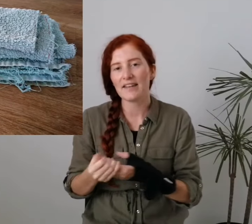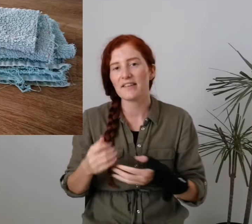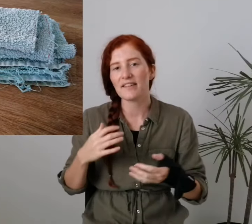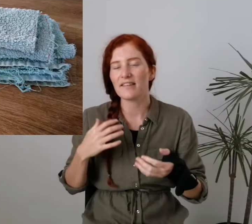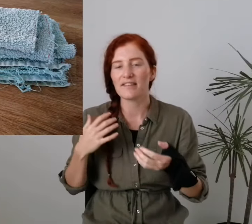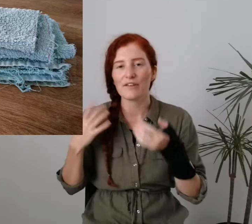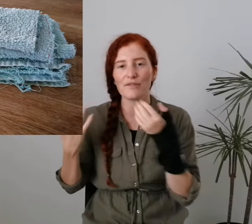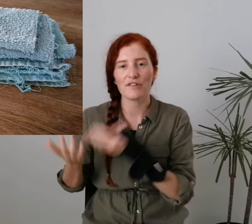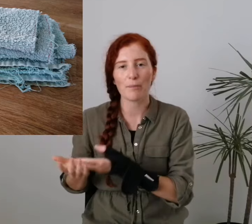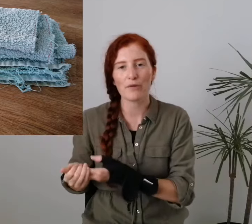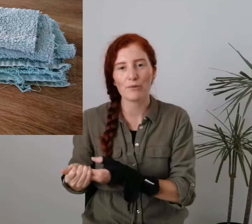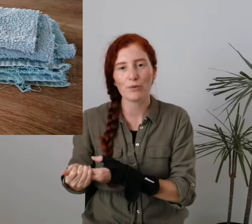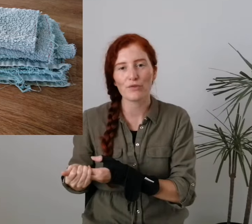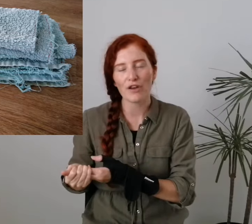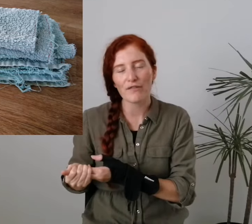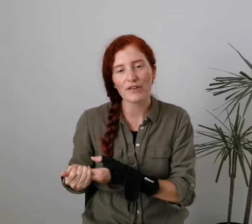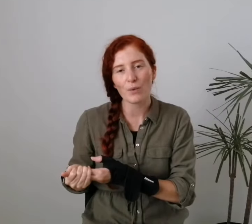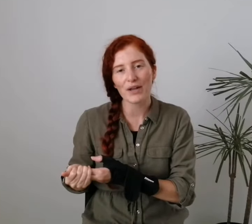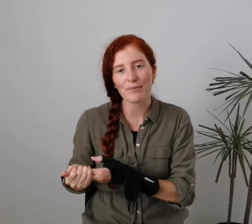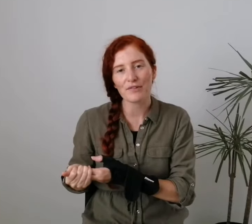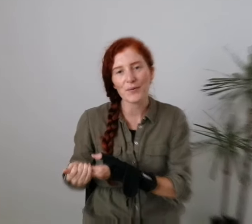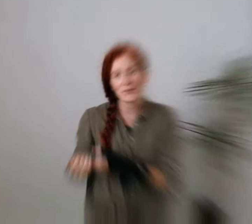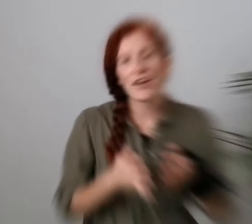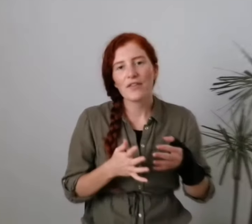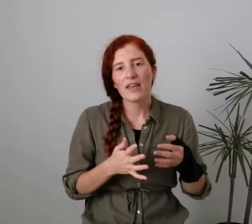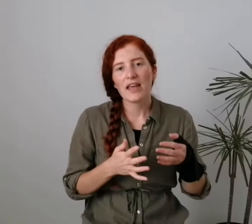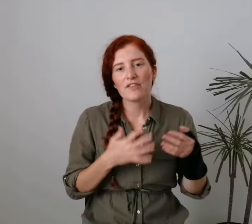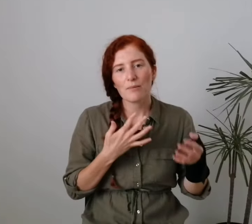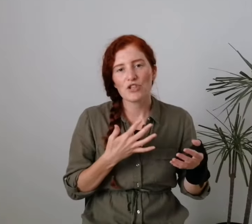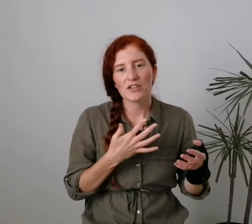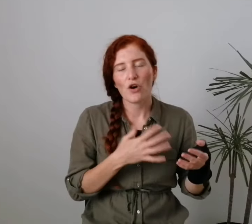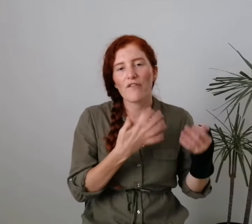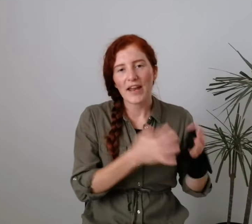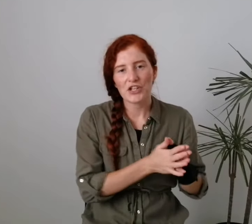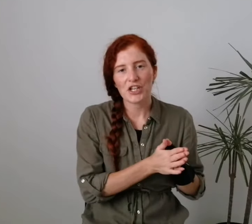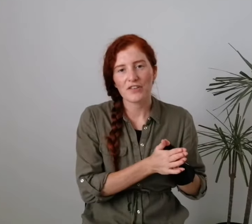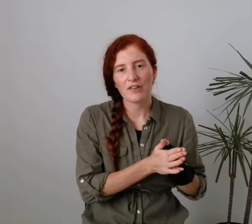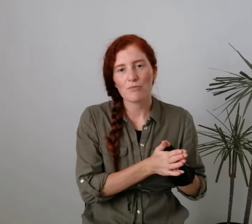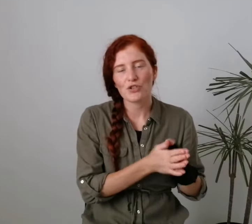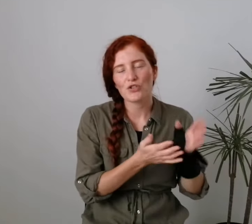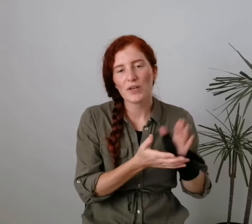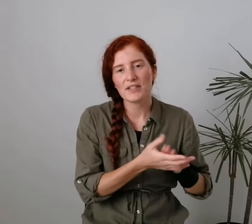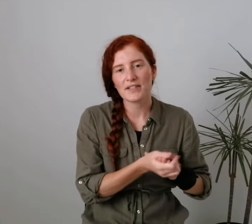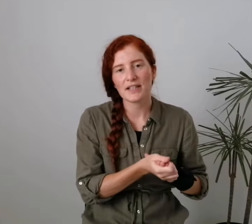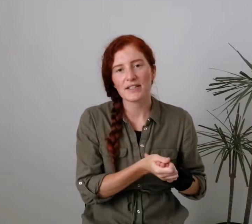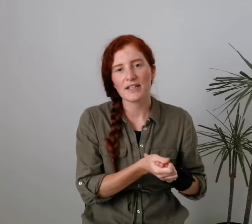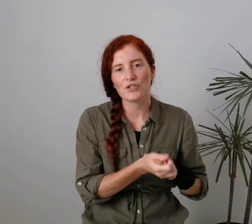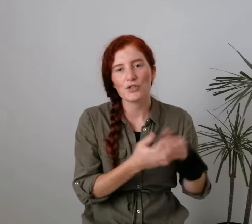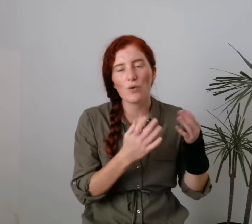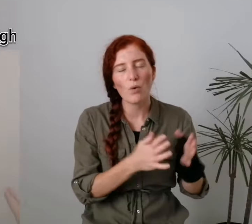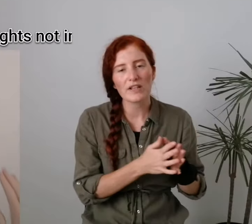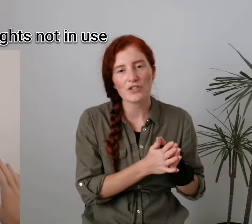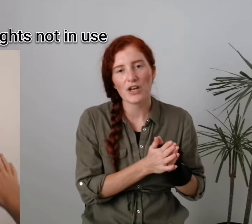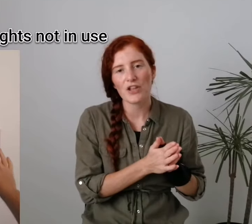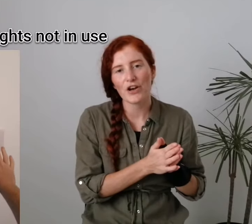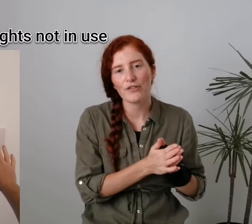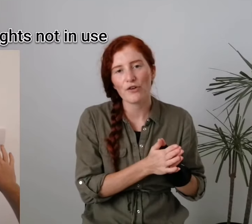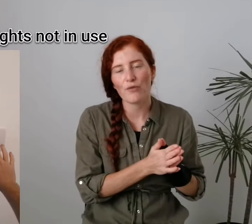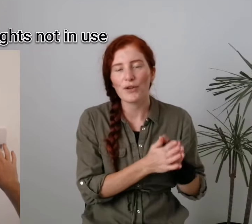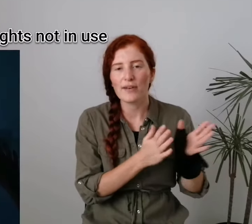Instead of disposable surface wipes. then on the subject of energy consumption, twenty six is to always turn the lights off when